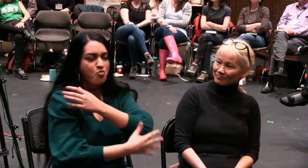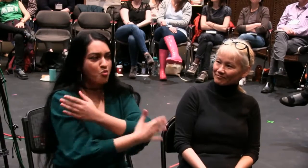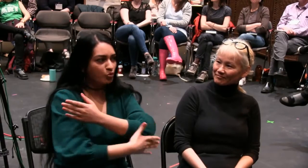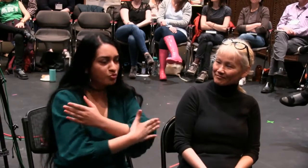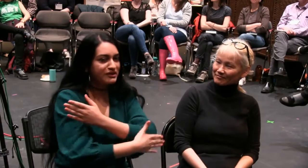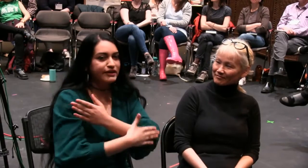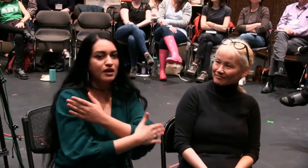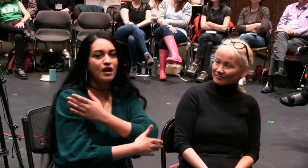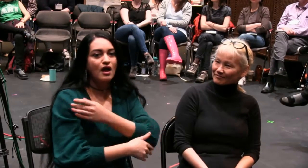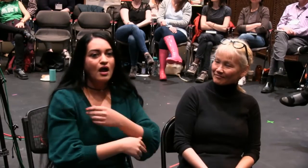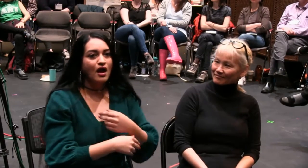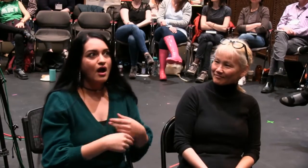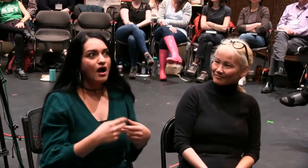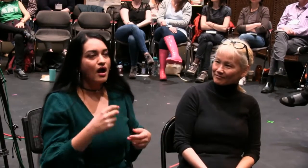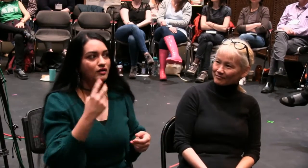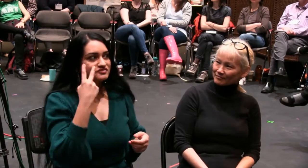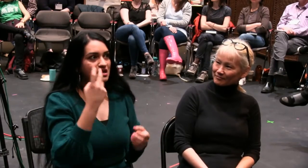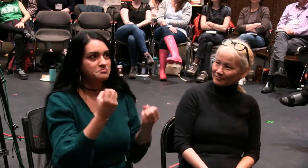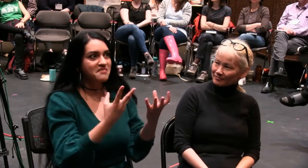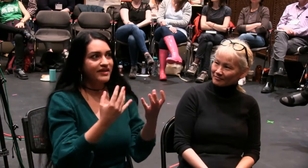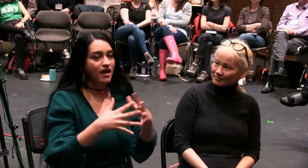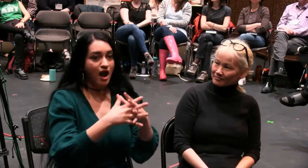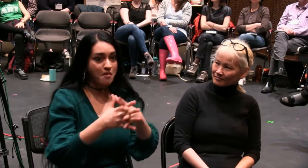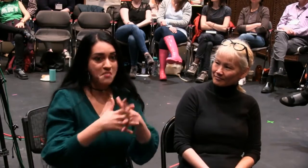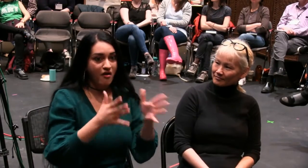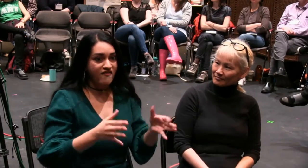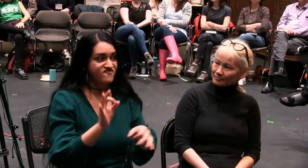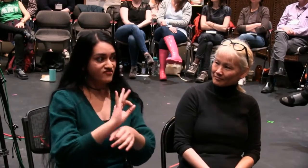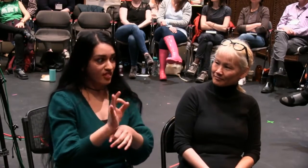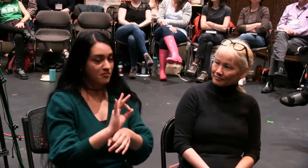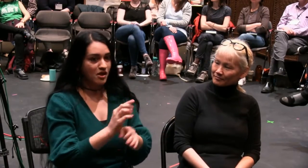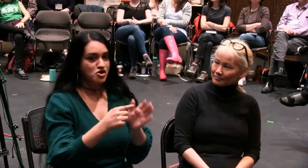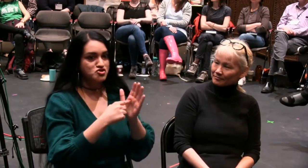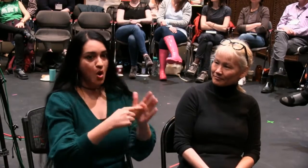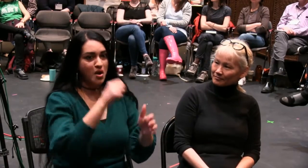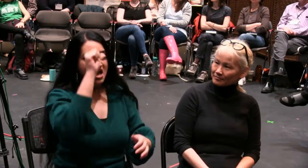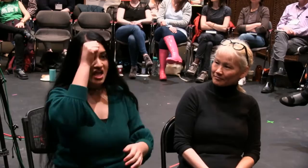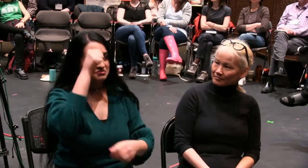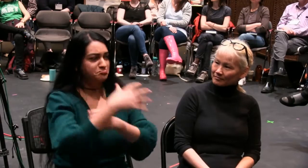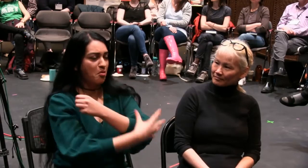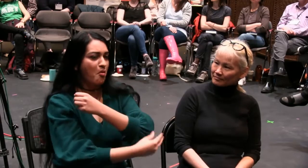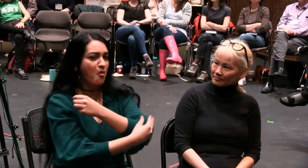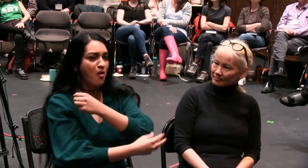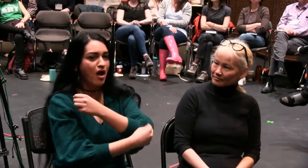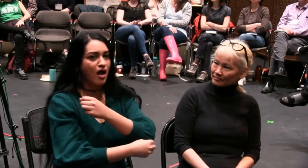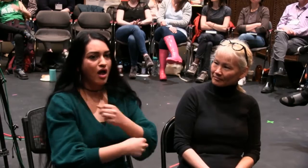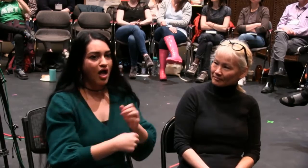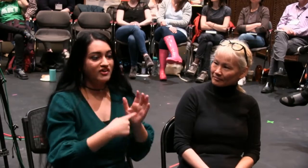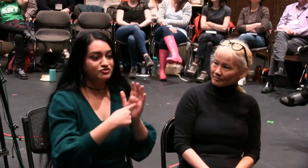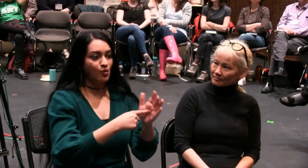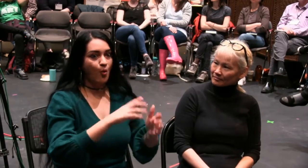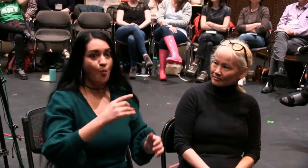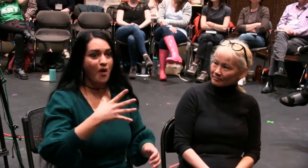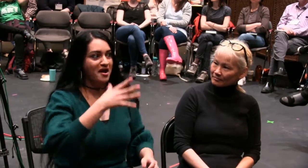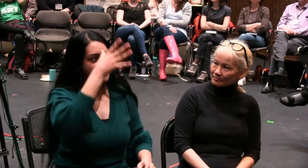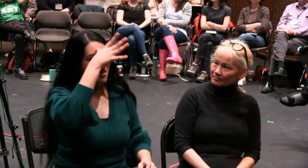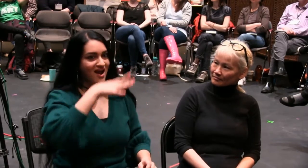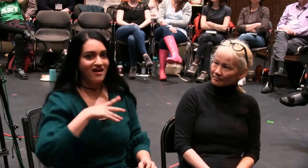dirty sometimes. They think, oh, that's a dirty poor country, right? These stereotypes. And film can